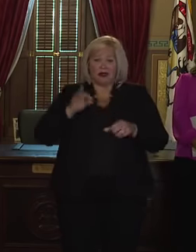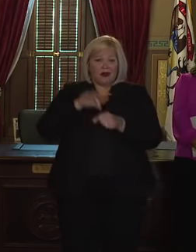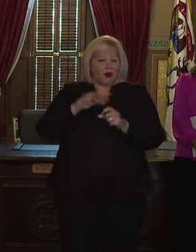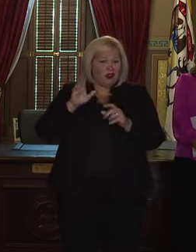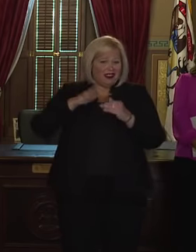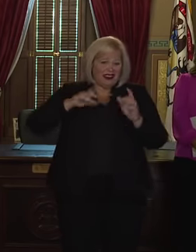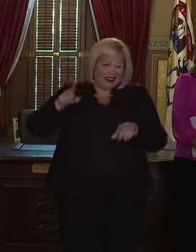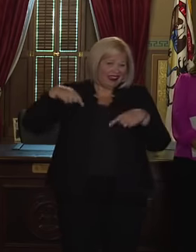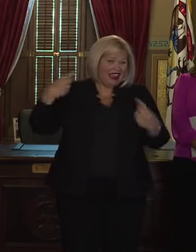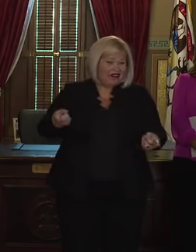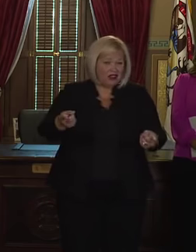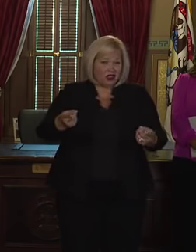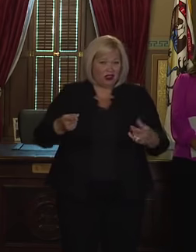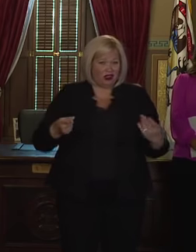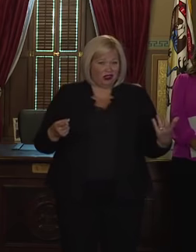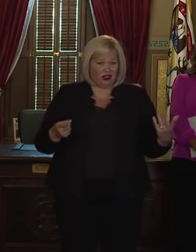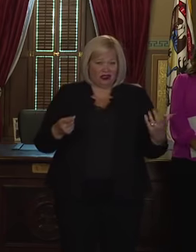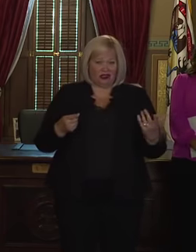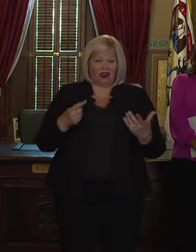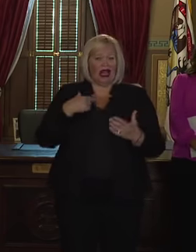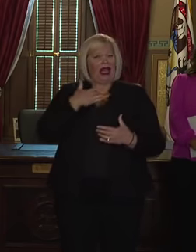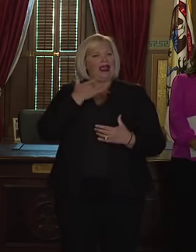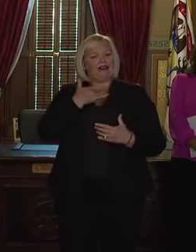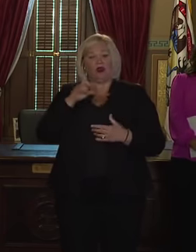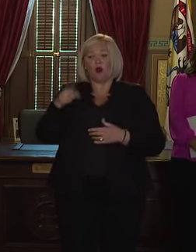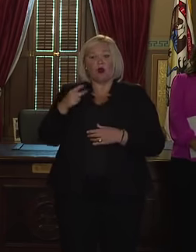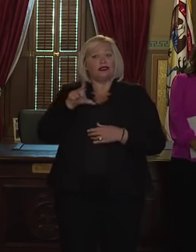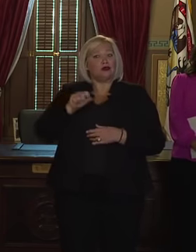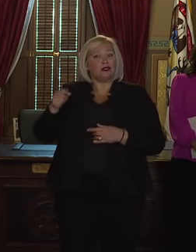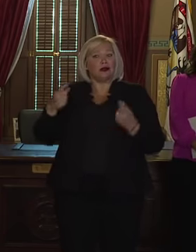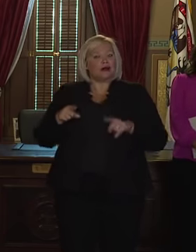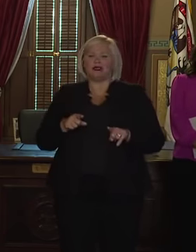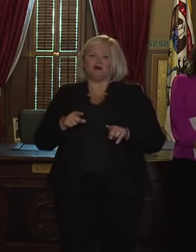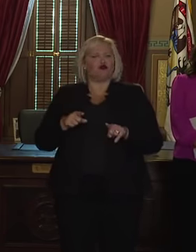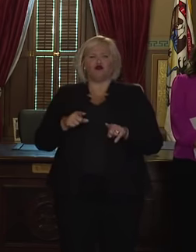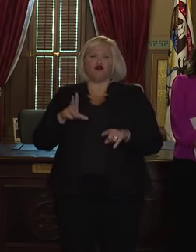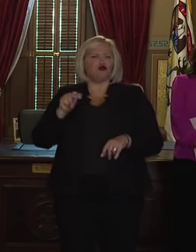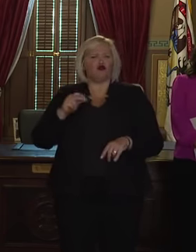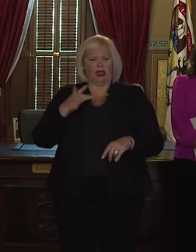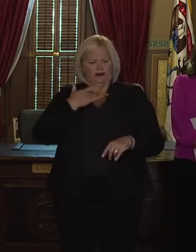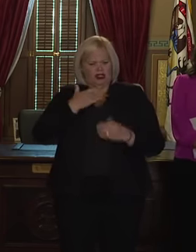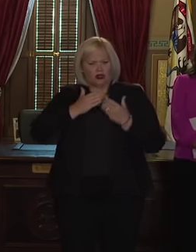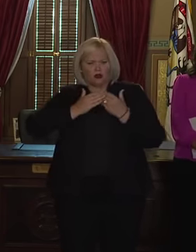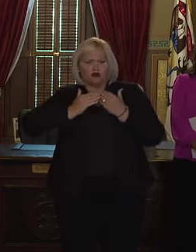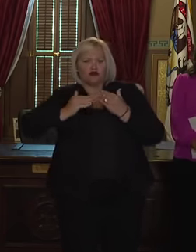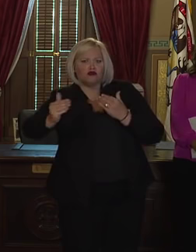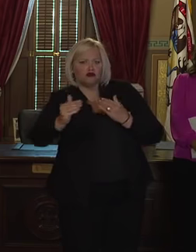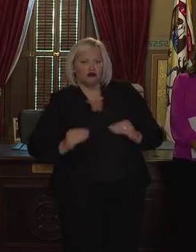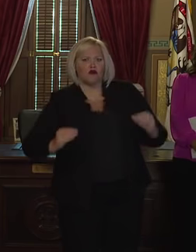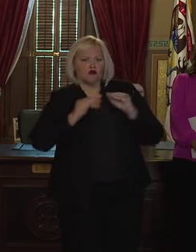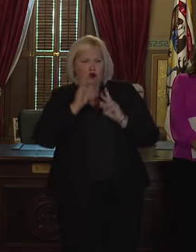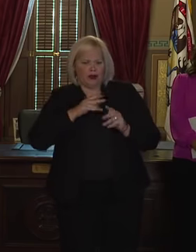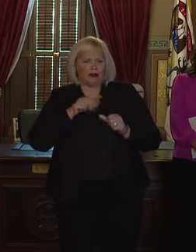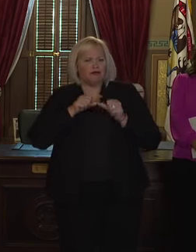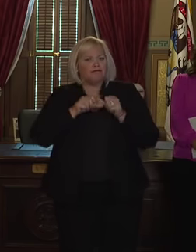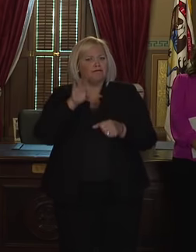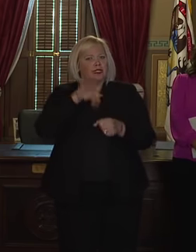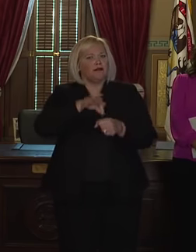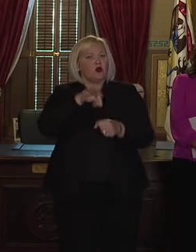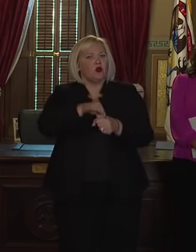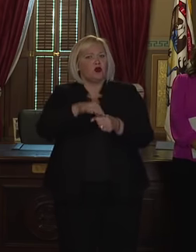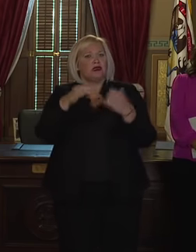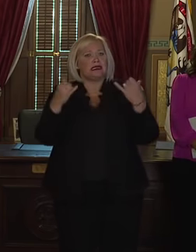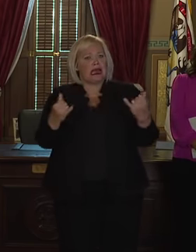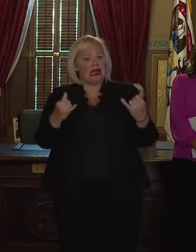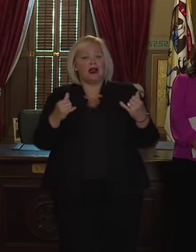not going to be unique to 2020. We are indeed in a new normal for our elections and for our democracy, a modern normal